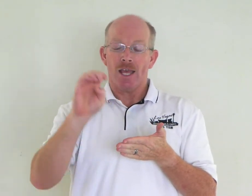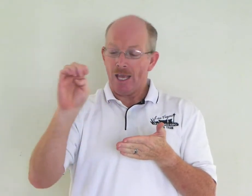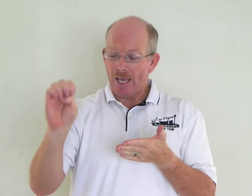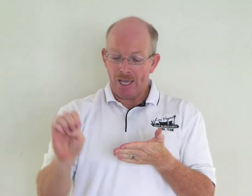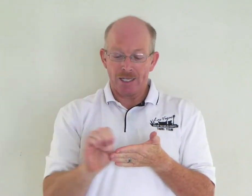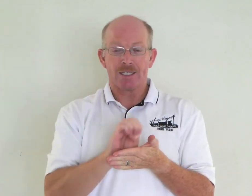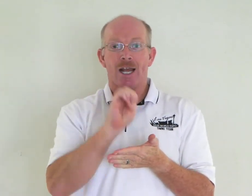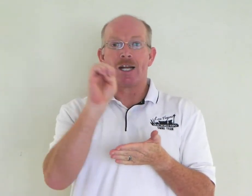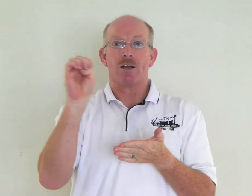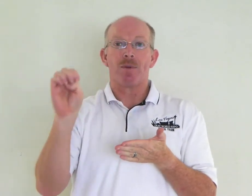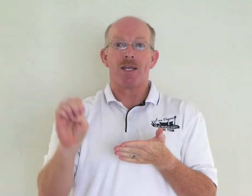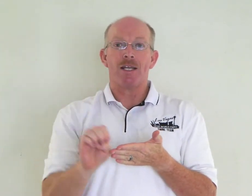Encyclopedia.